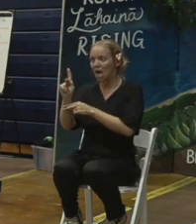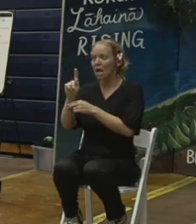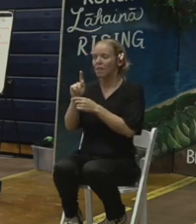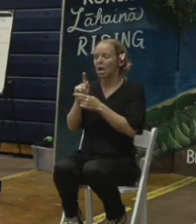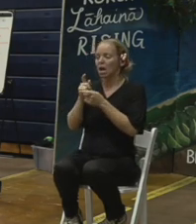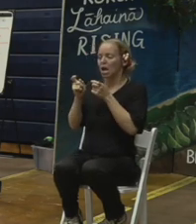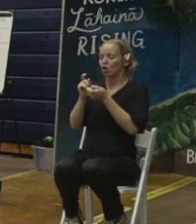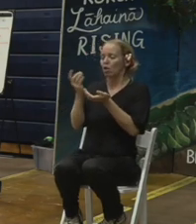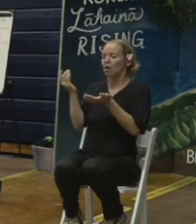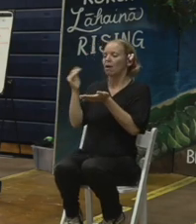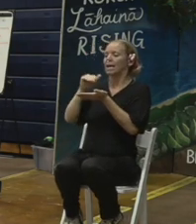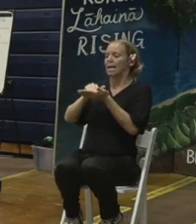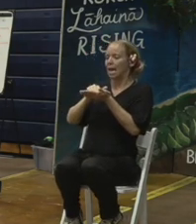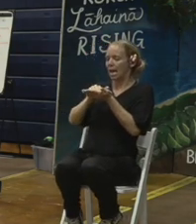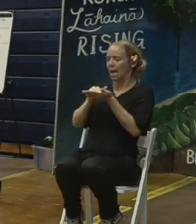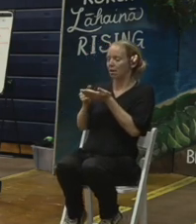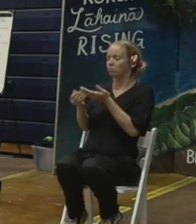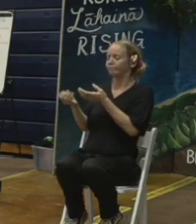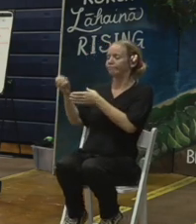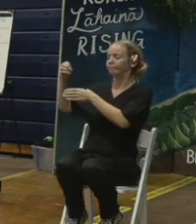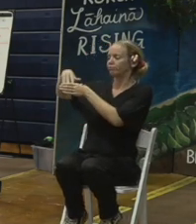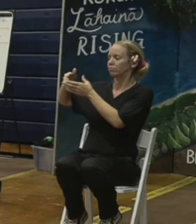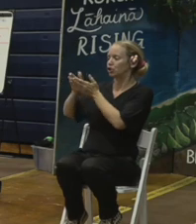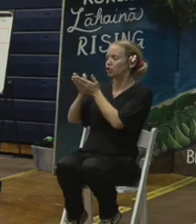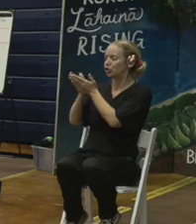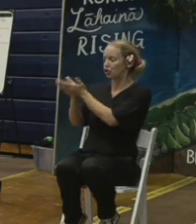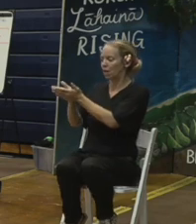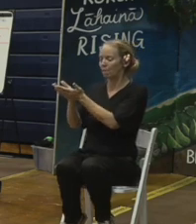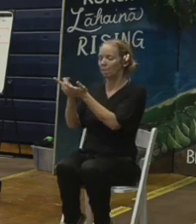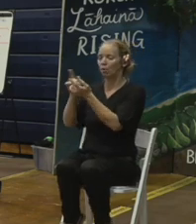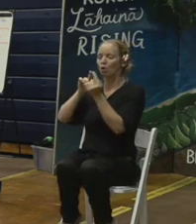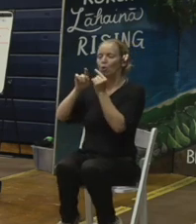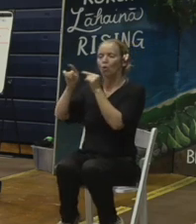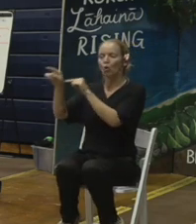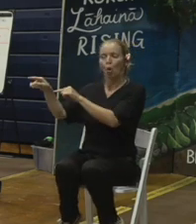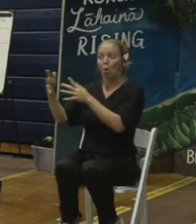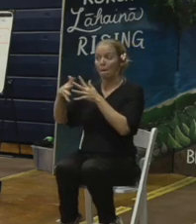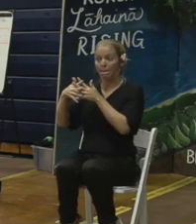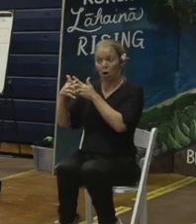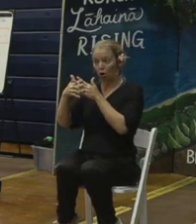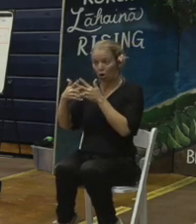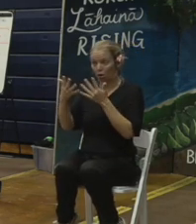ship, taken to the continental U.S. is my assumption,